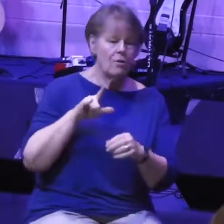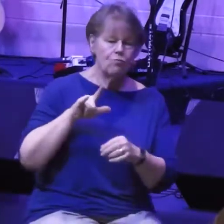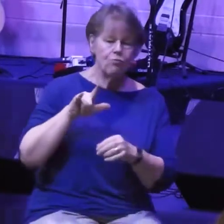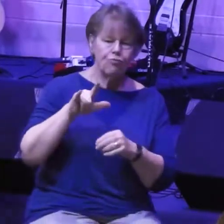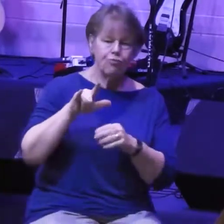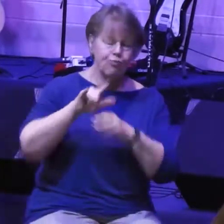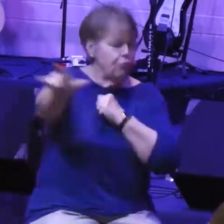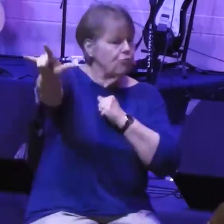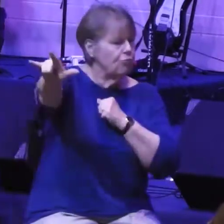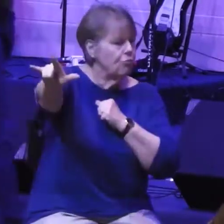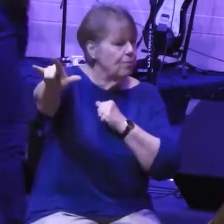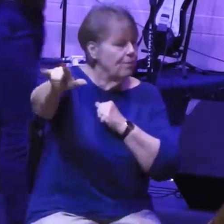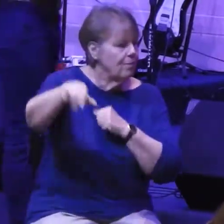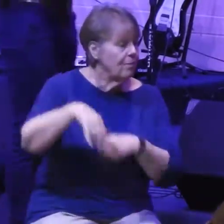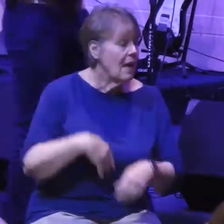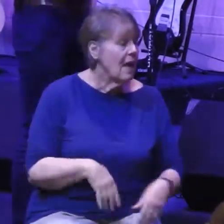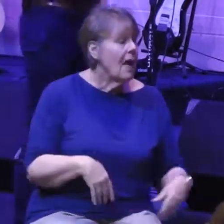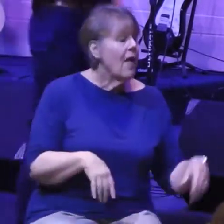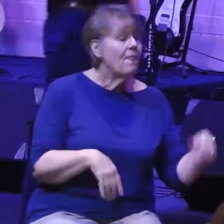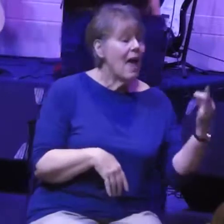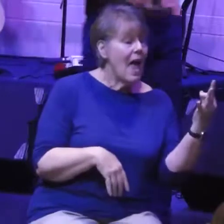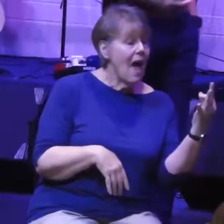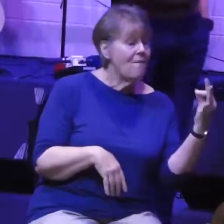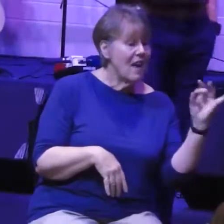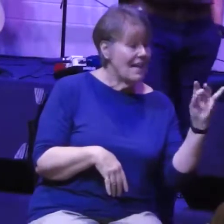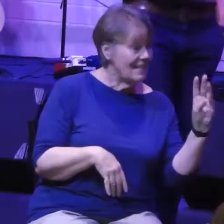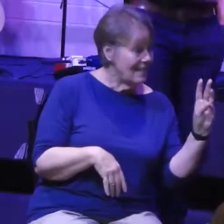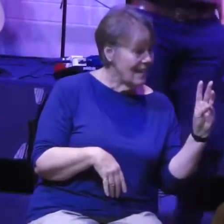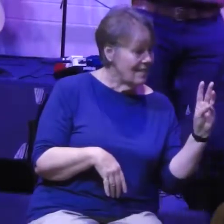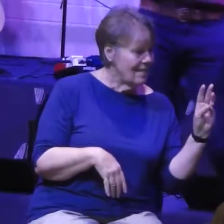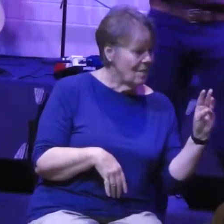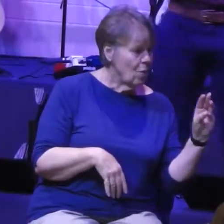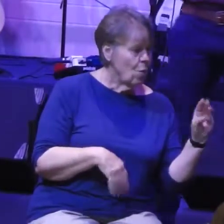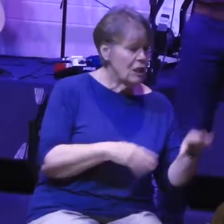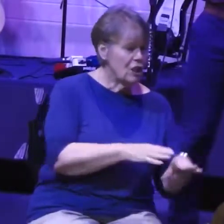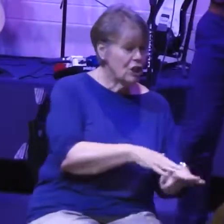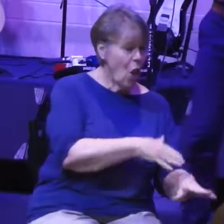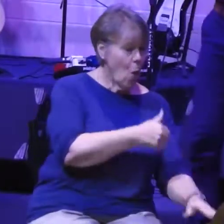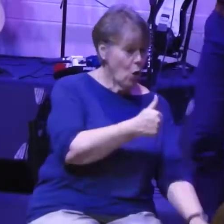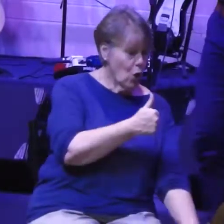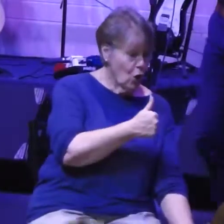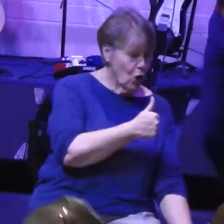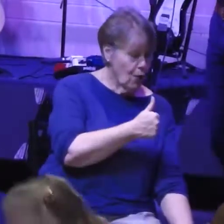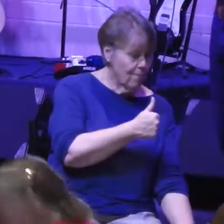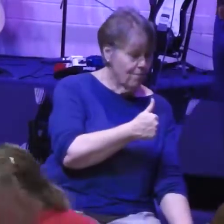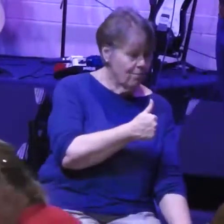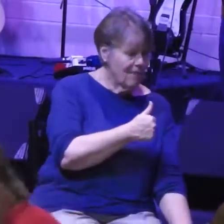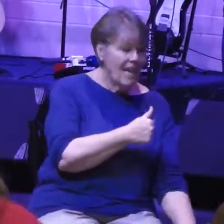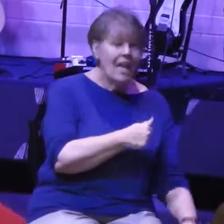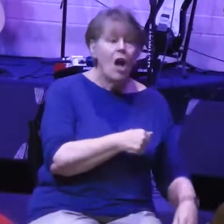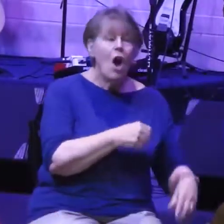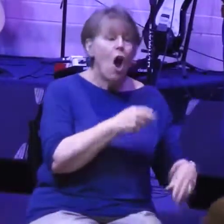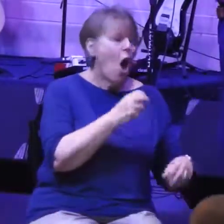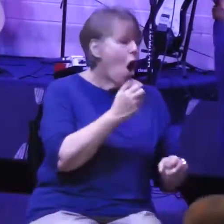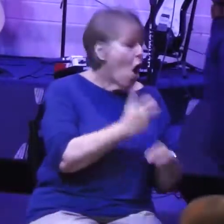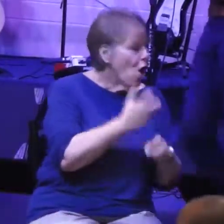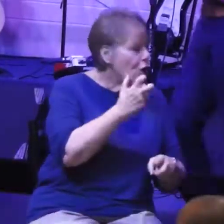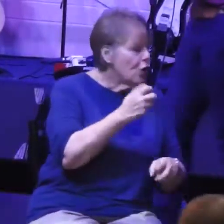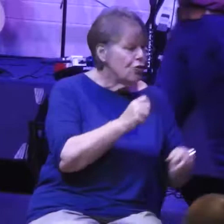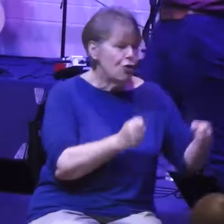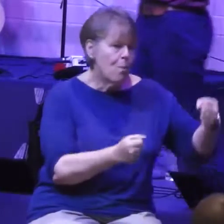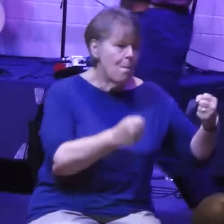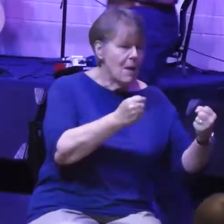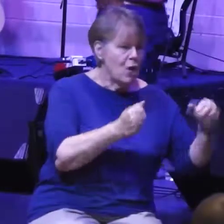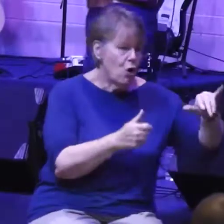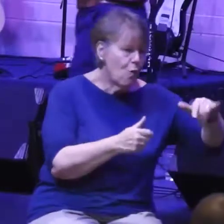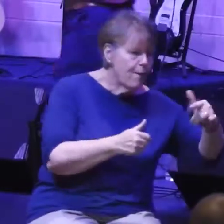The F-86 was slower, was less maneuverable, and had a lesser thrust-to-weight ratio. So